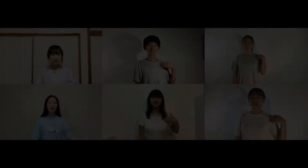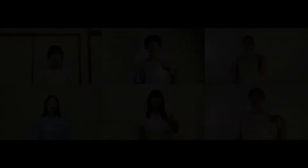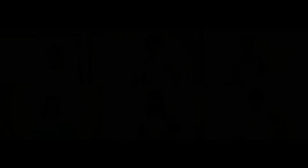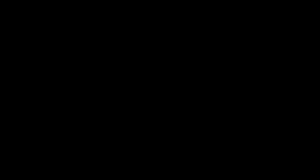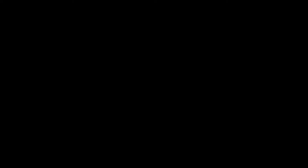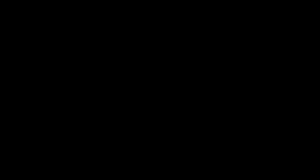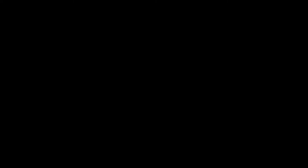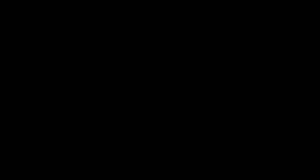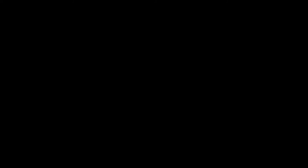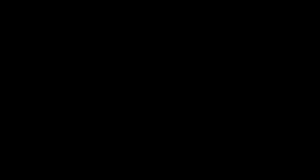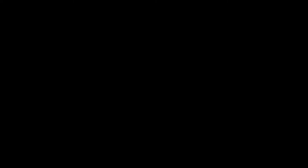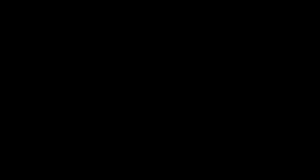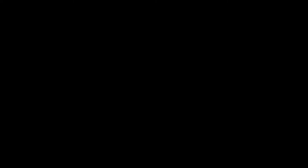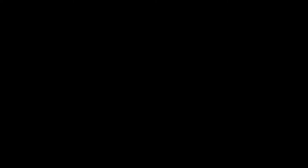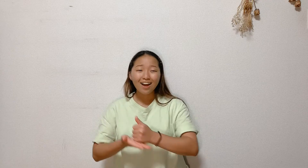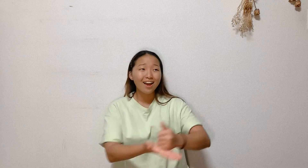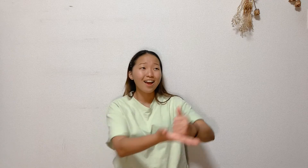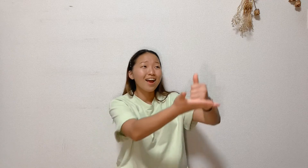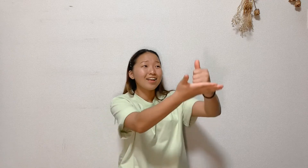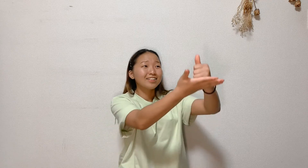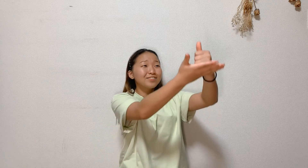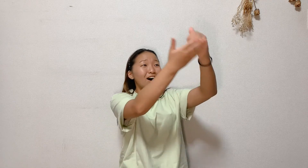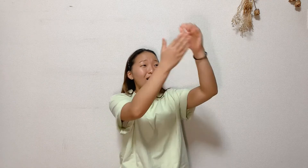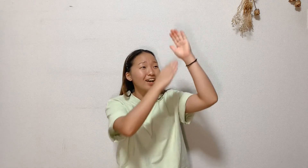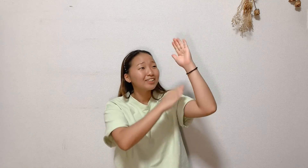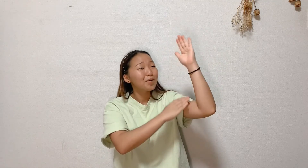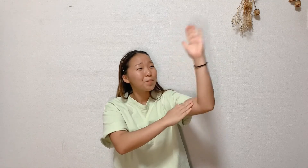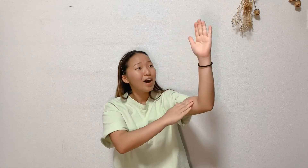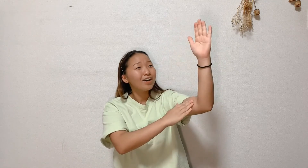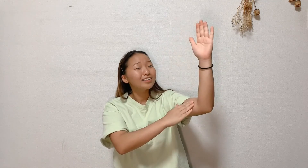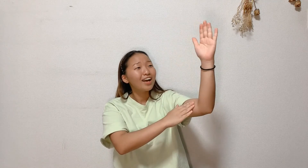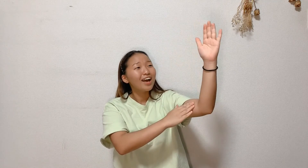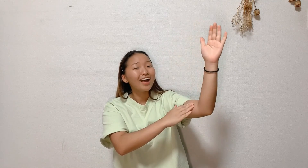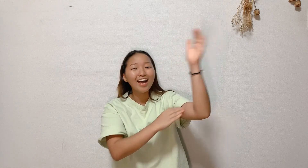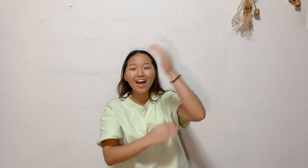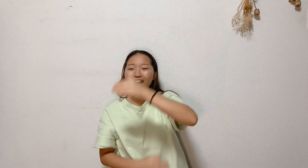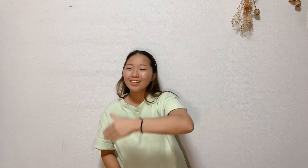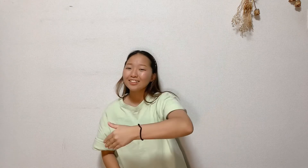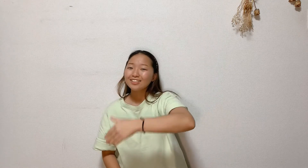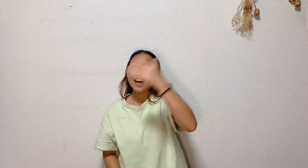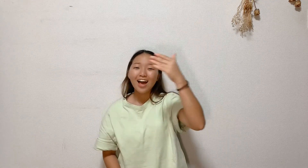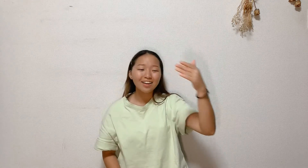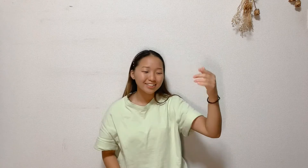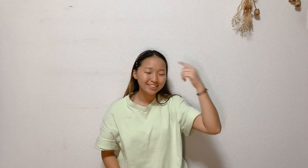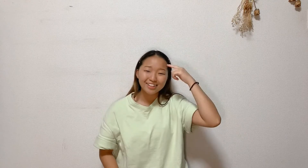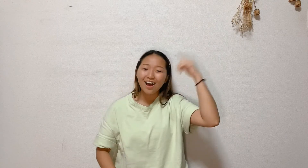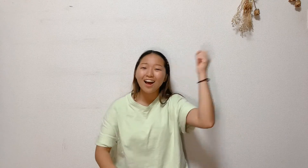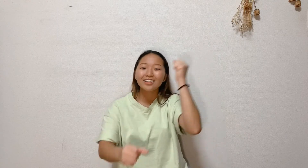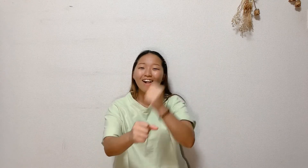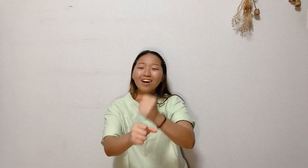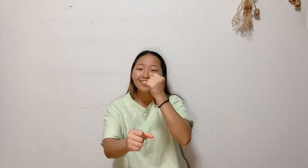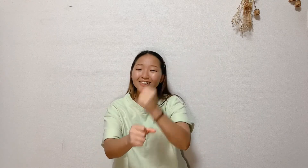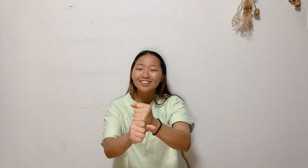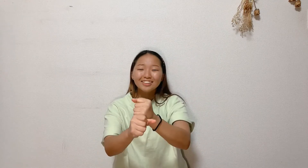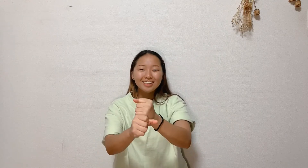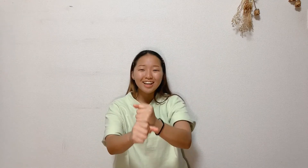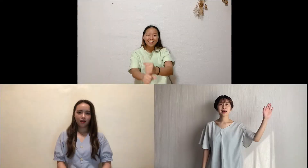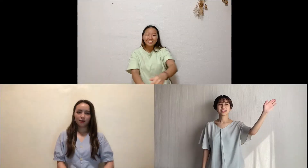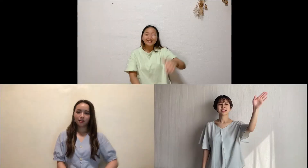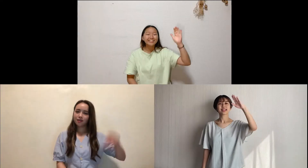These are the hands that build the mountain The hands that calm the sea These